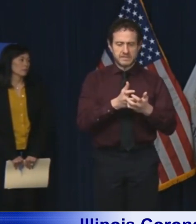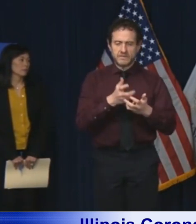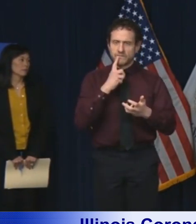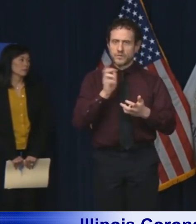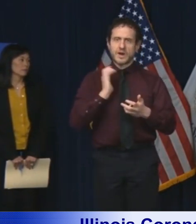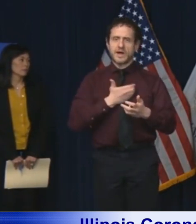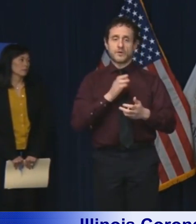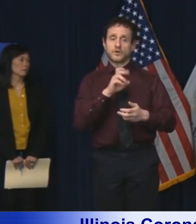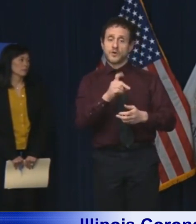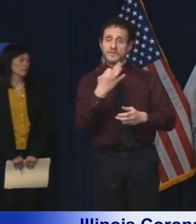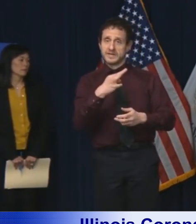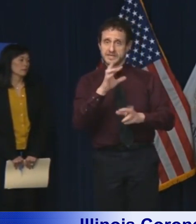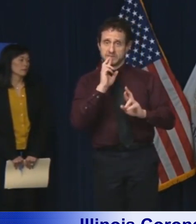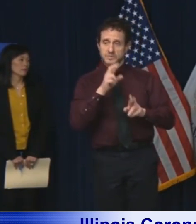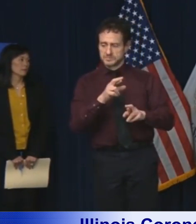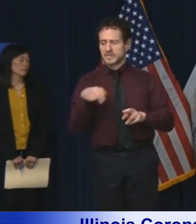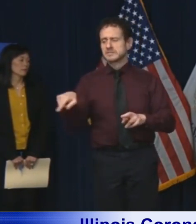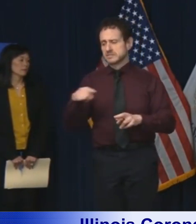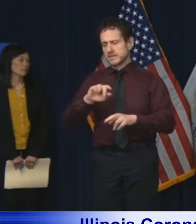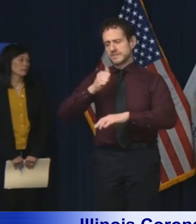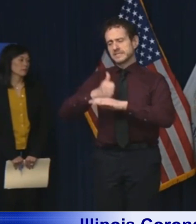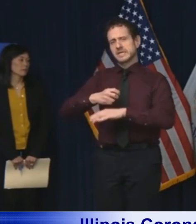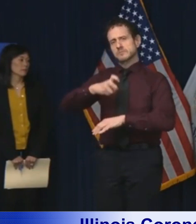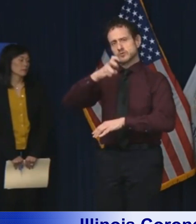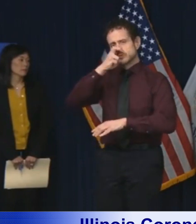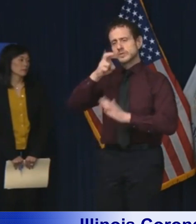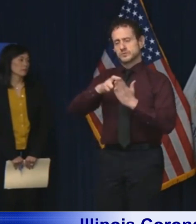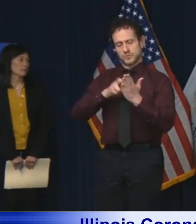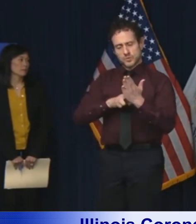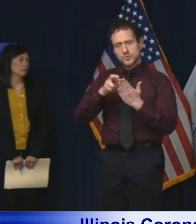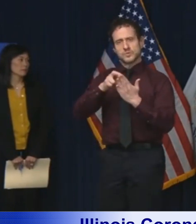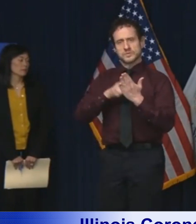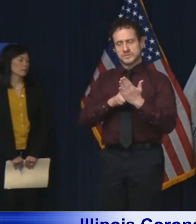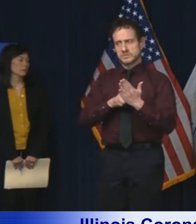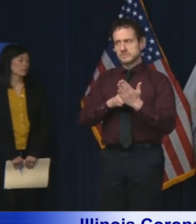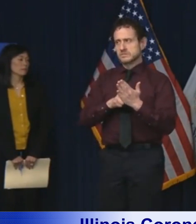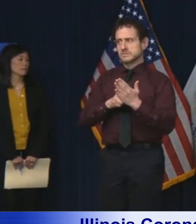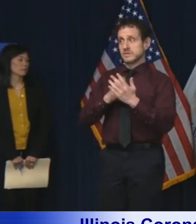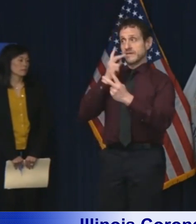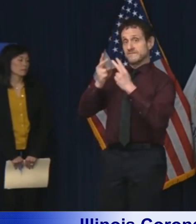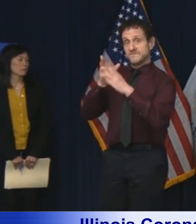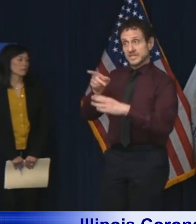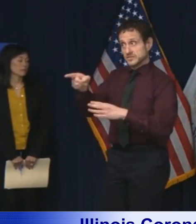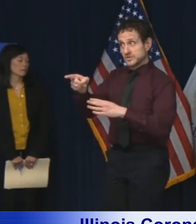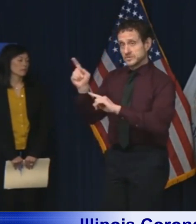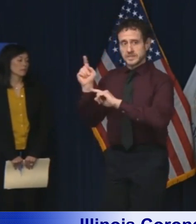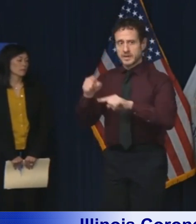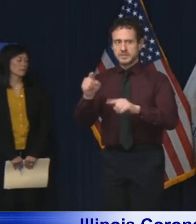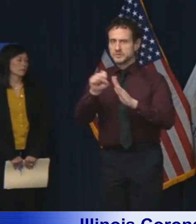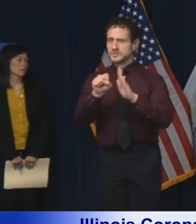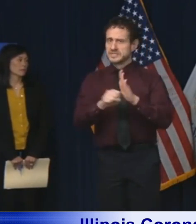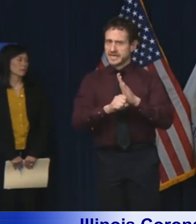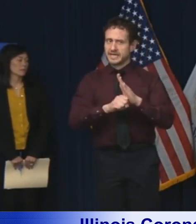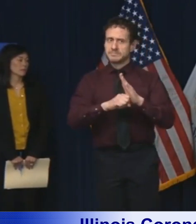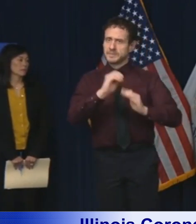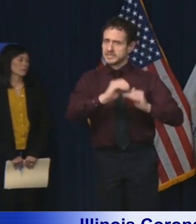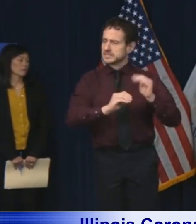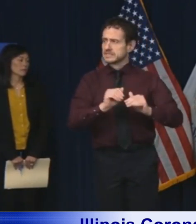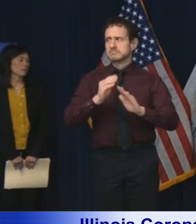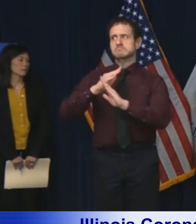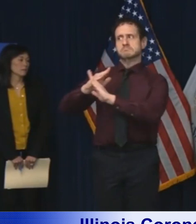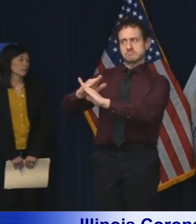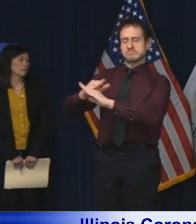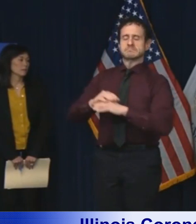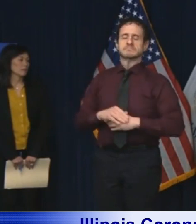response. They put in strict procedures around visitors in state-controlled facilities, adding new staff,